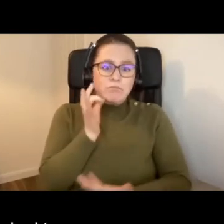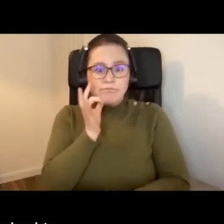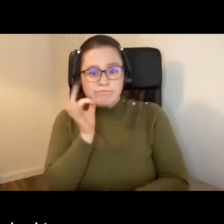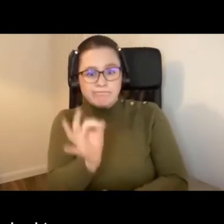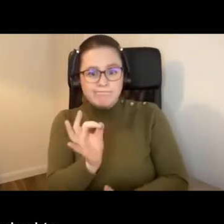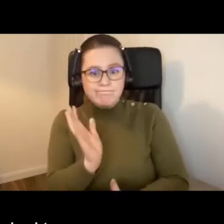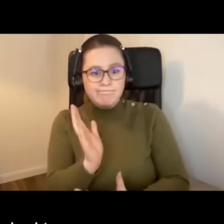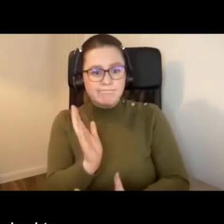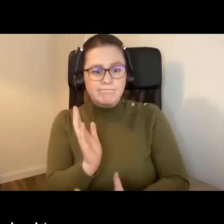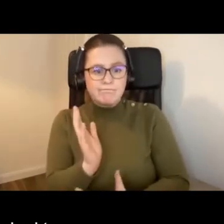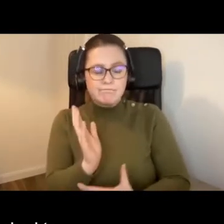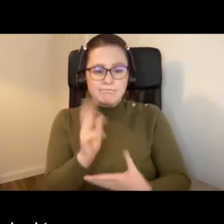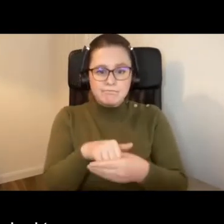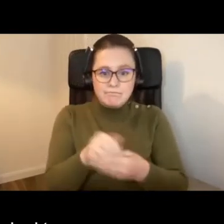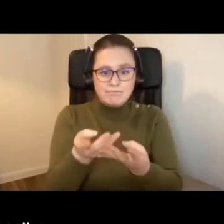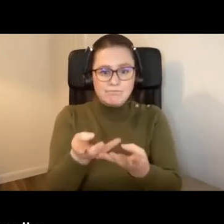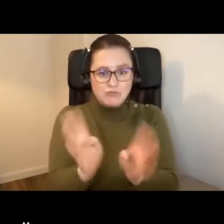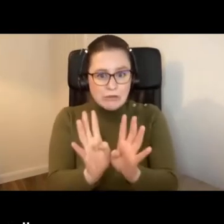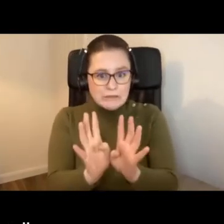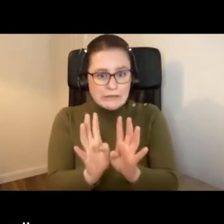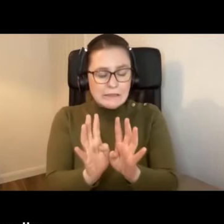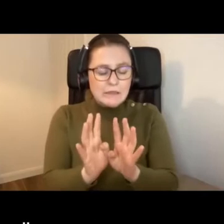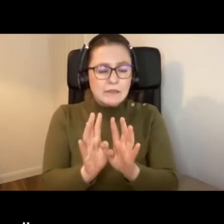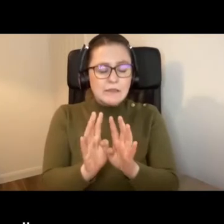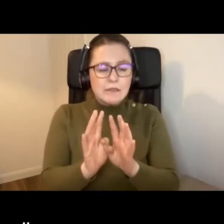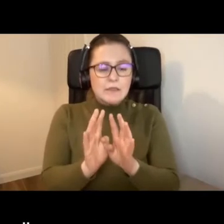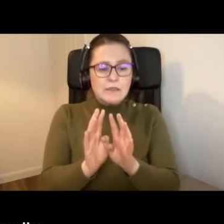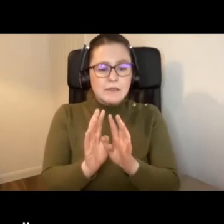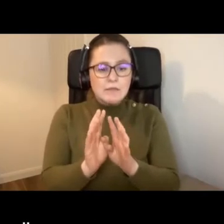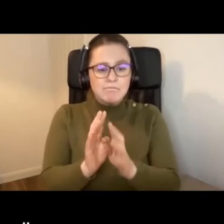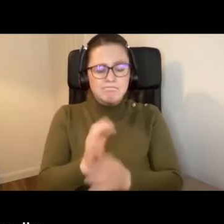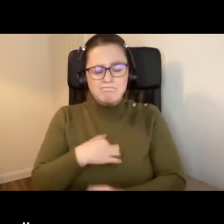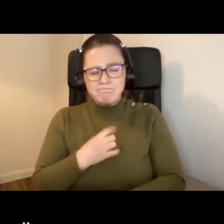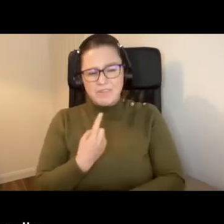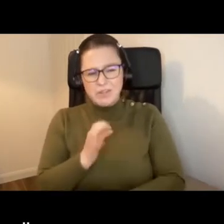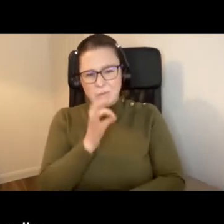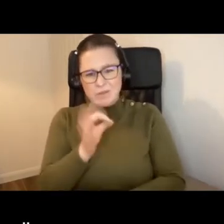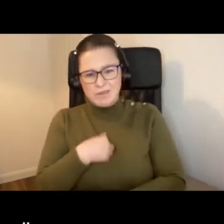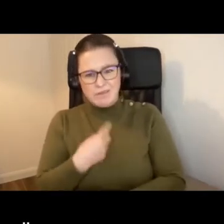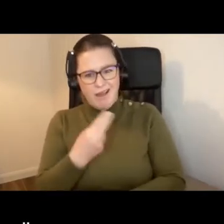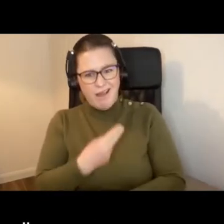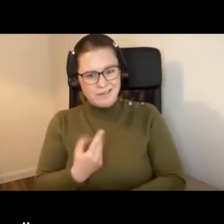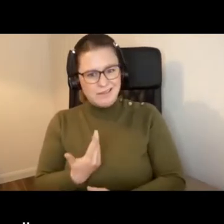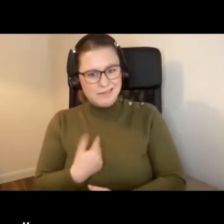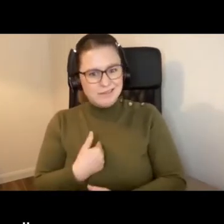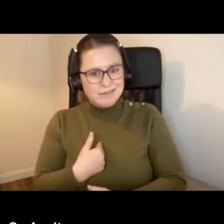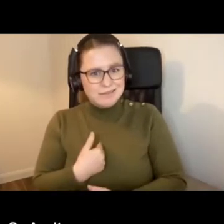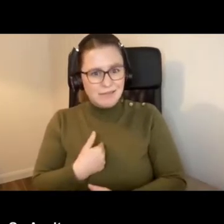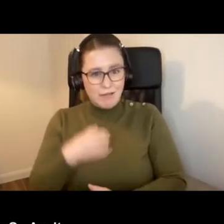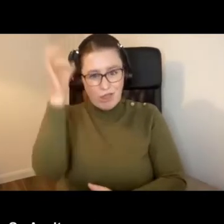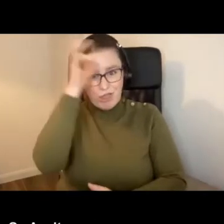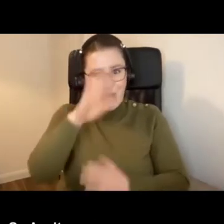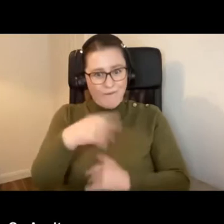the Board of Trustees, my question was, I'm not an artist, know nothing about